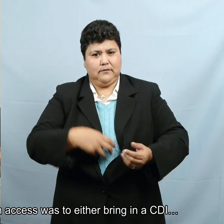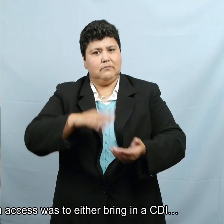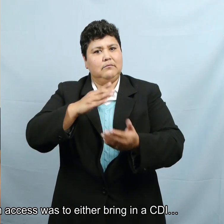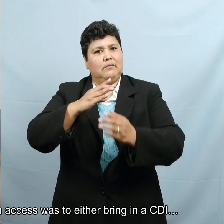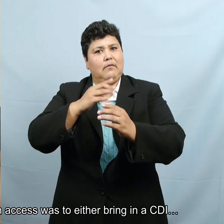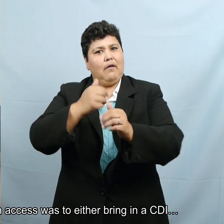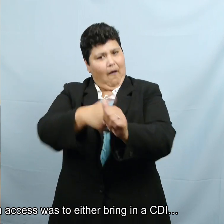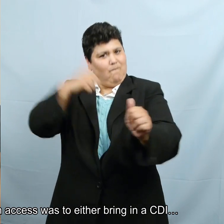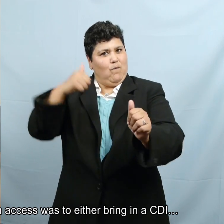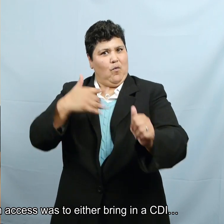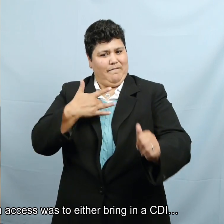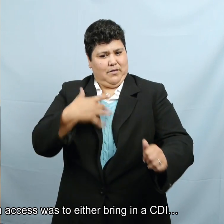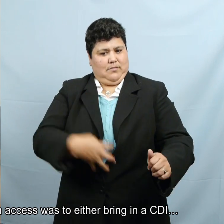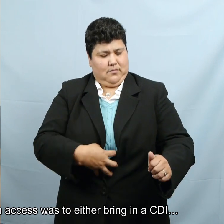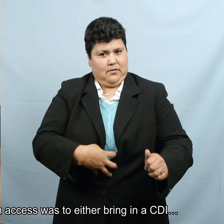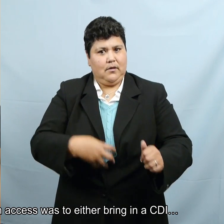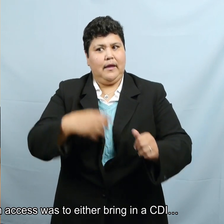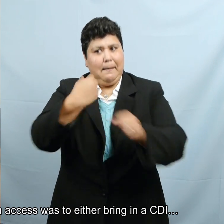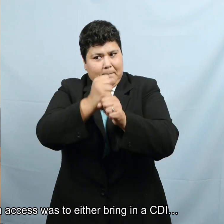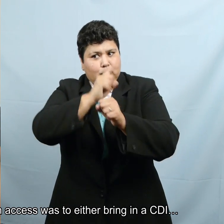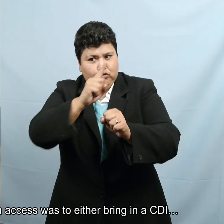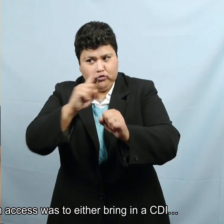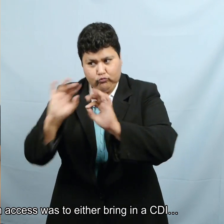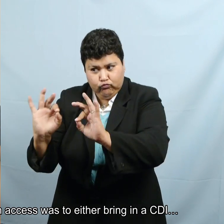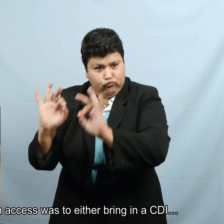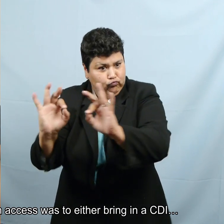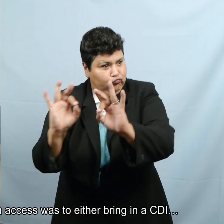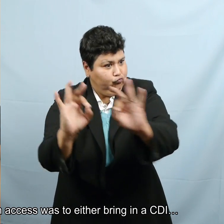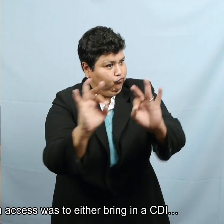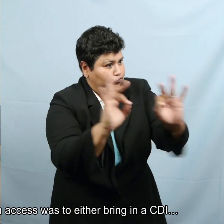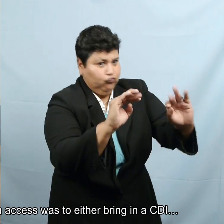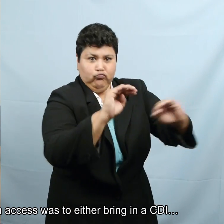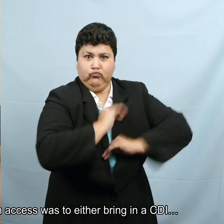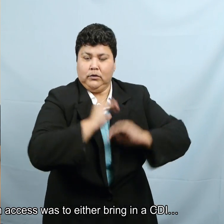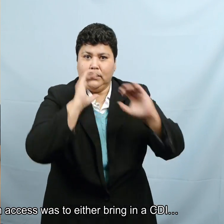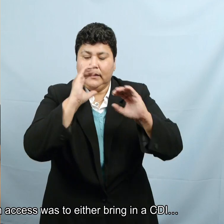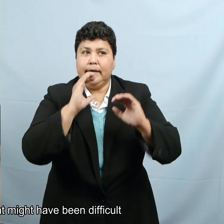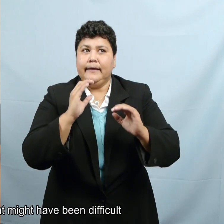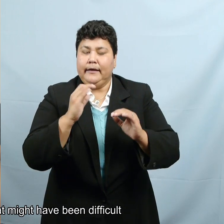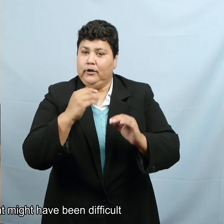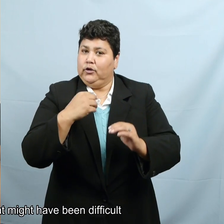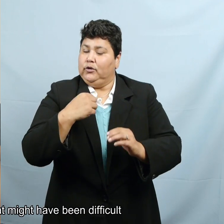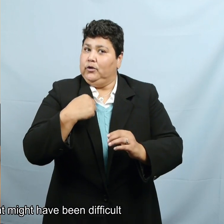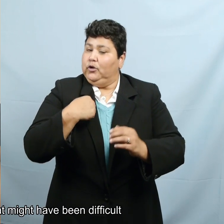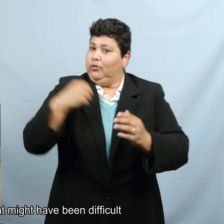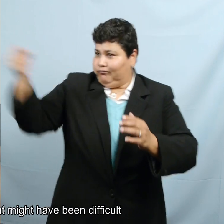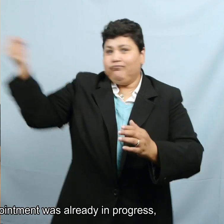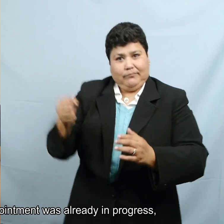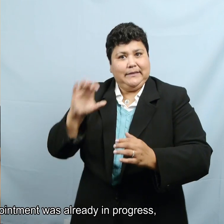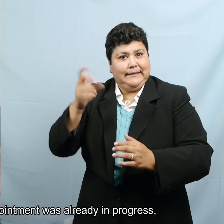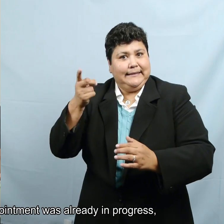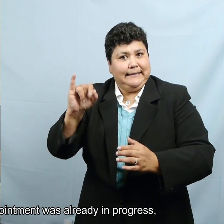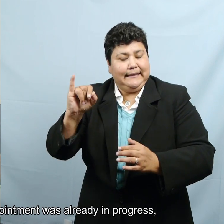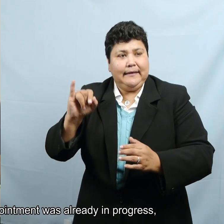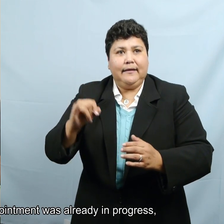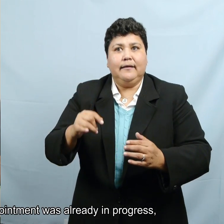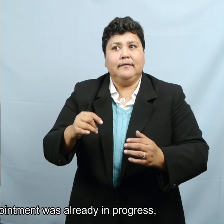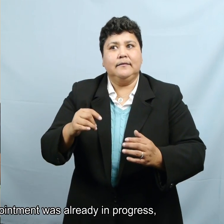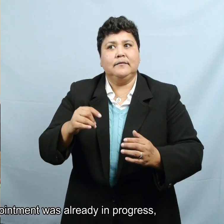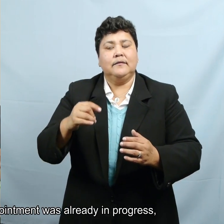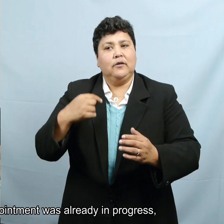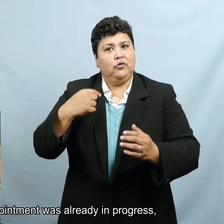of that communication access was to either bring in a CDI and that might have been difficult because the